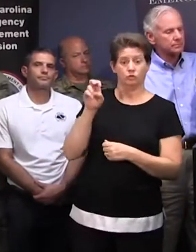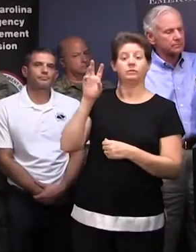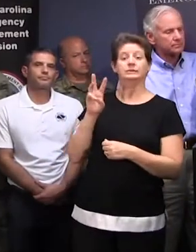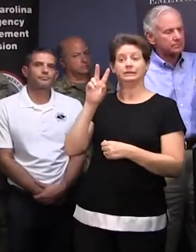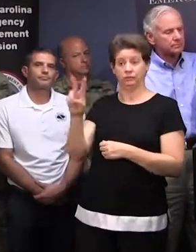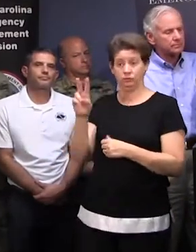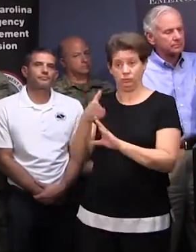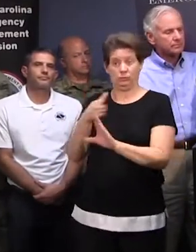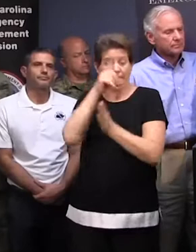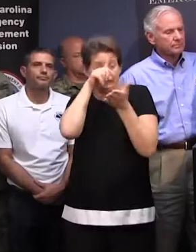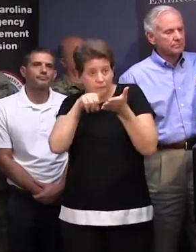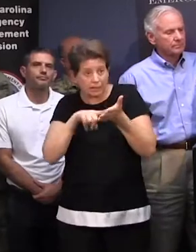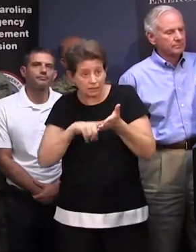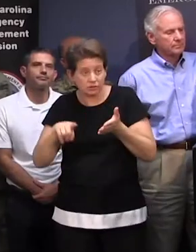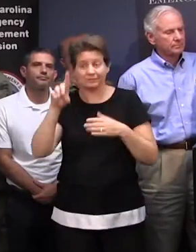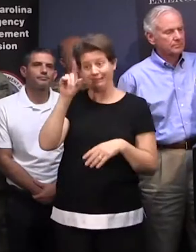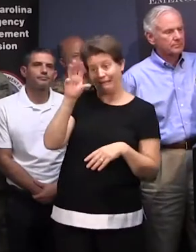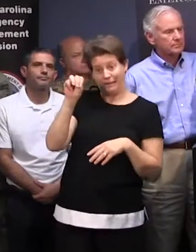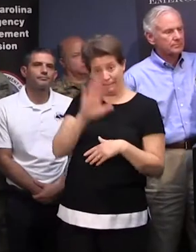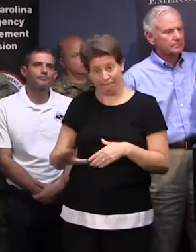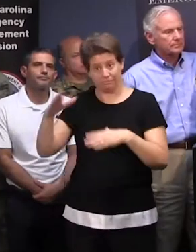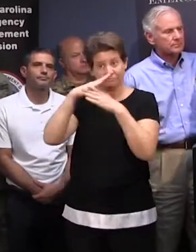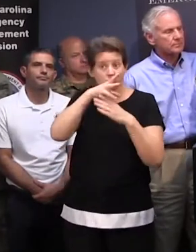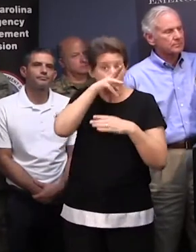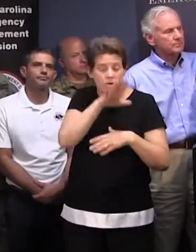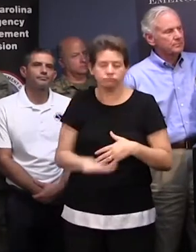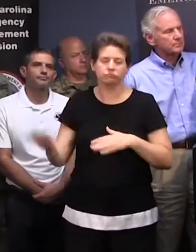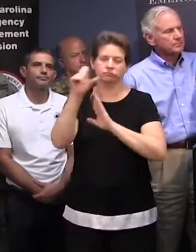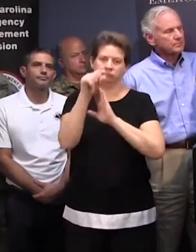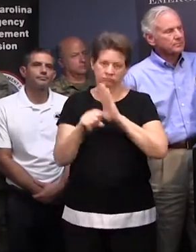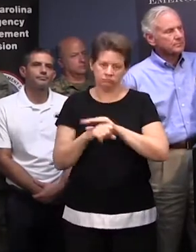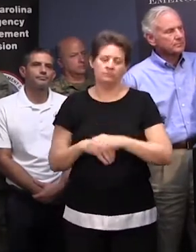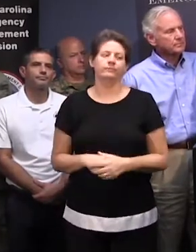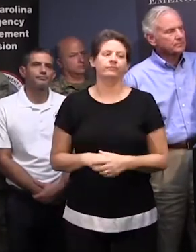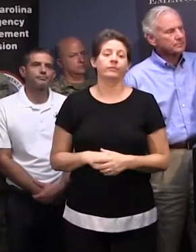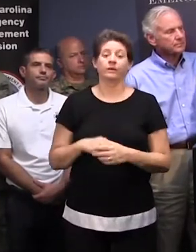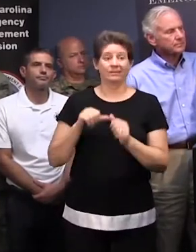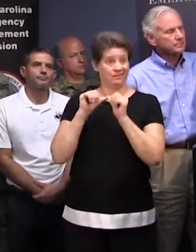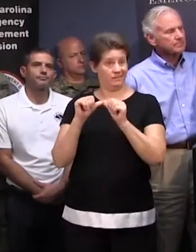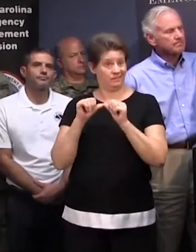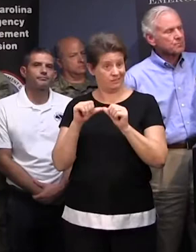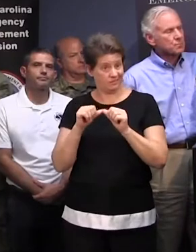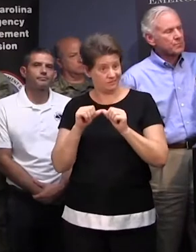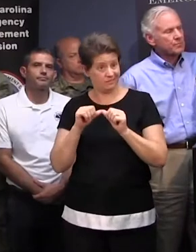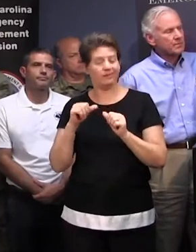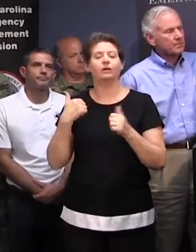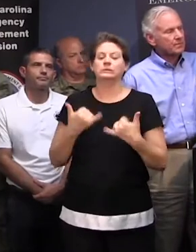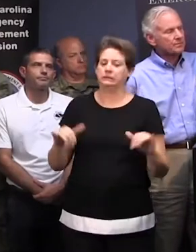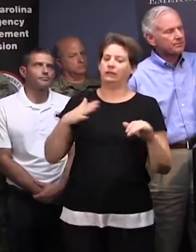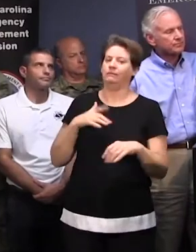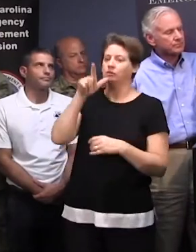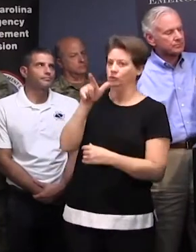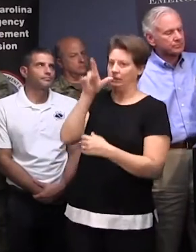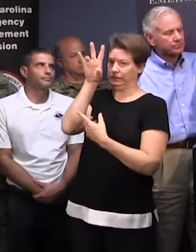of dams across the state. In addition to that, as the storm continues, we have 27 of those dams that, with